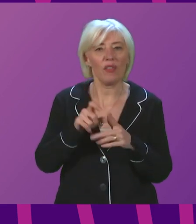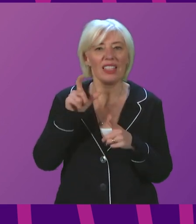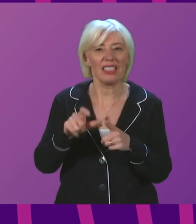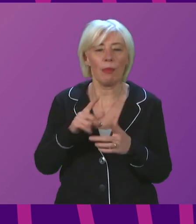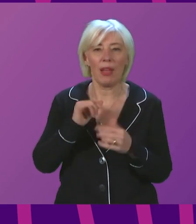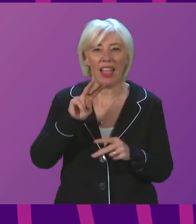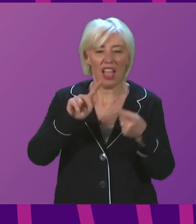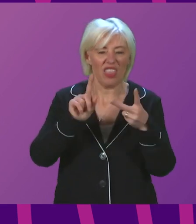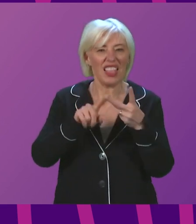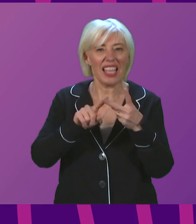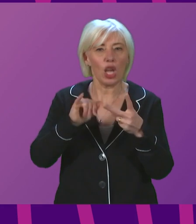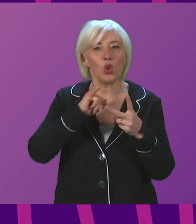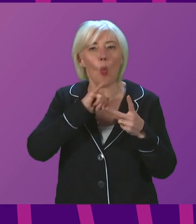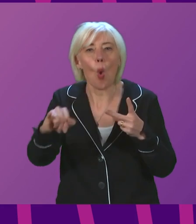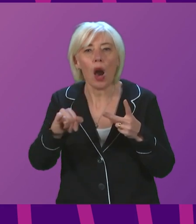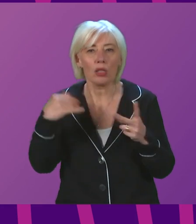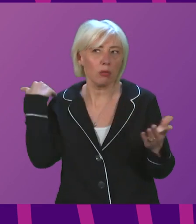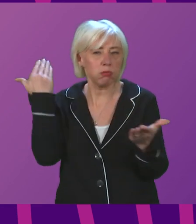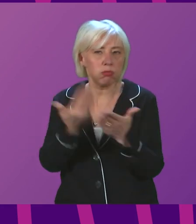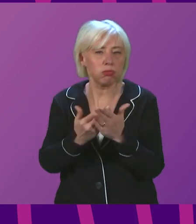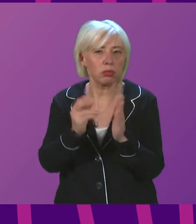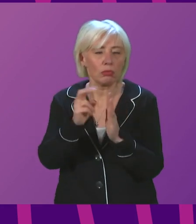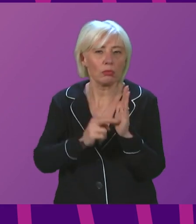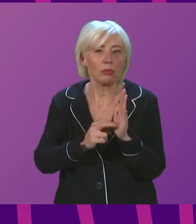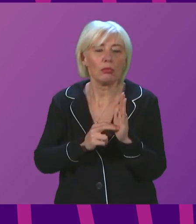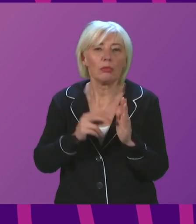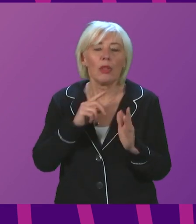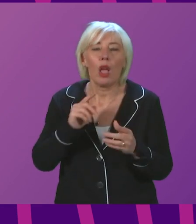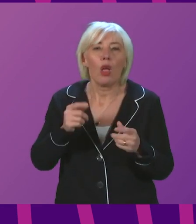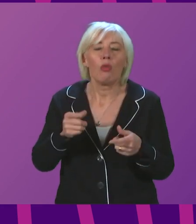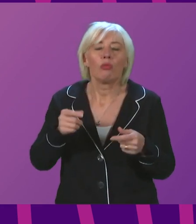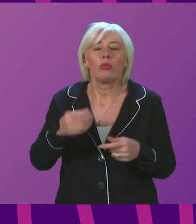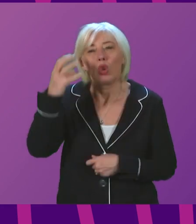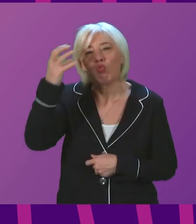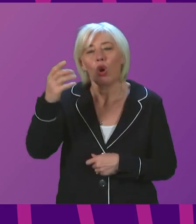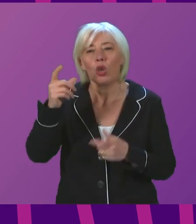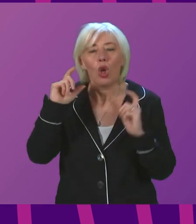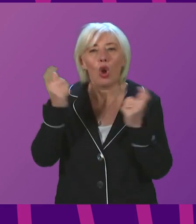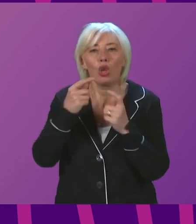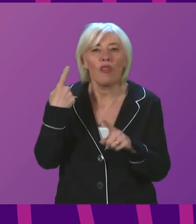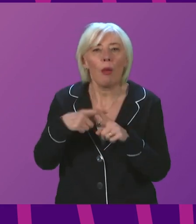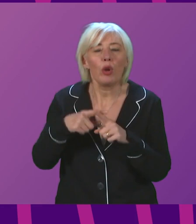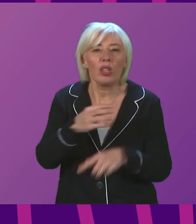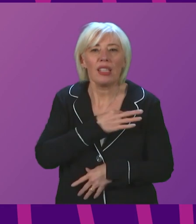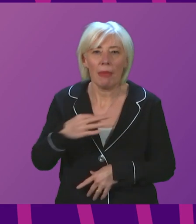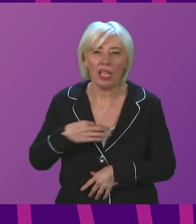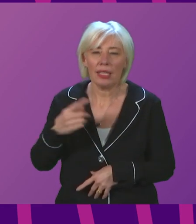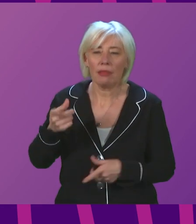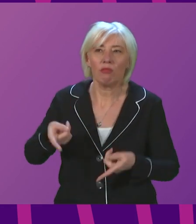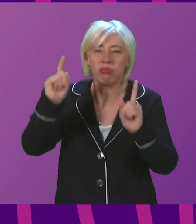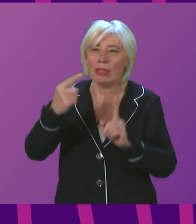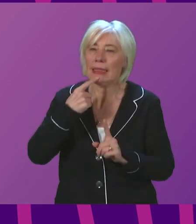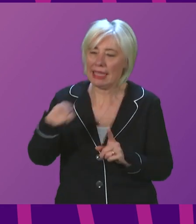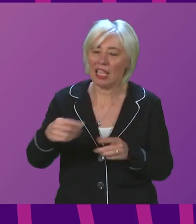second worst on record, and as John Thompson of the Royal College of Emergency Medicine has said, these delays will cost lives.